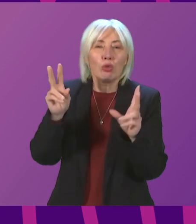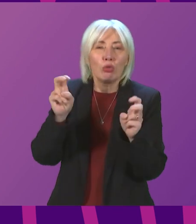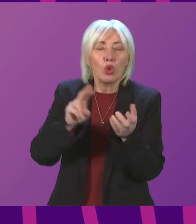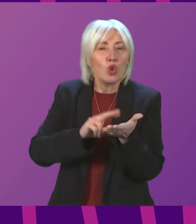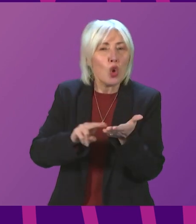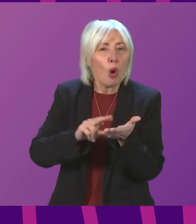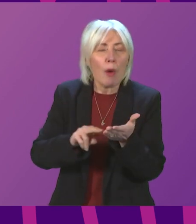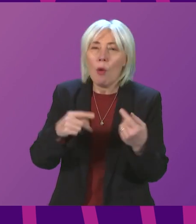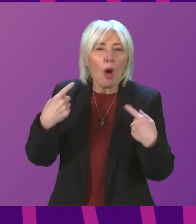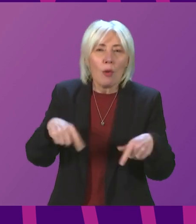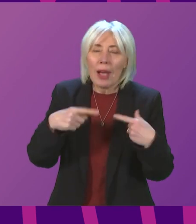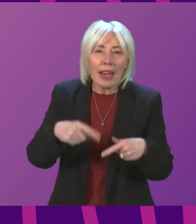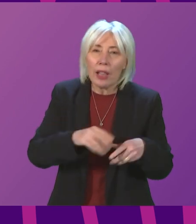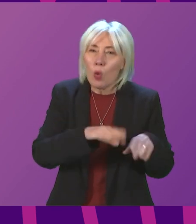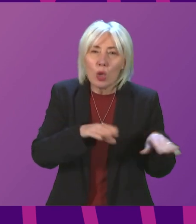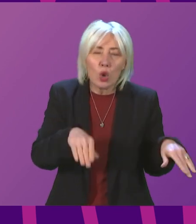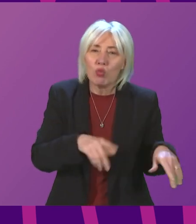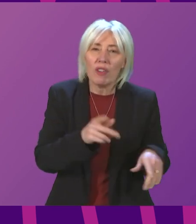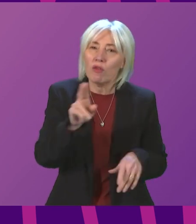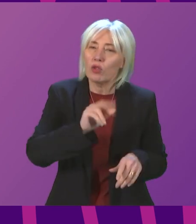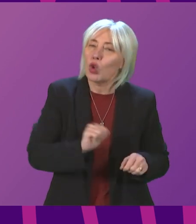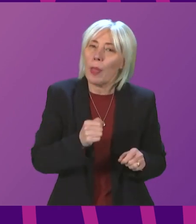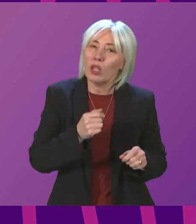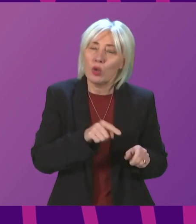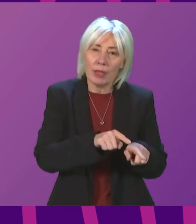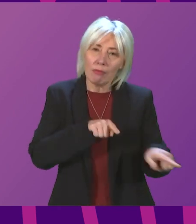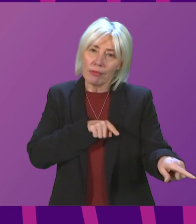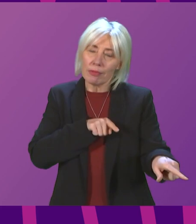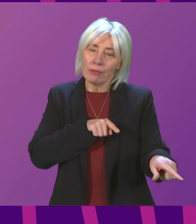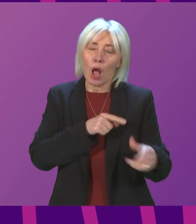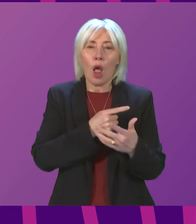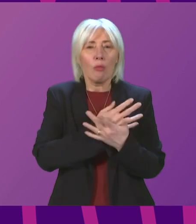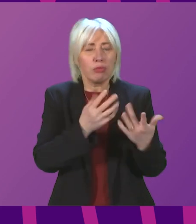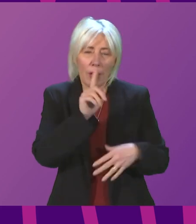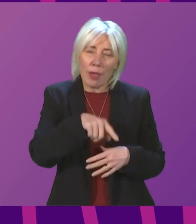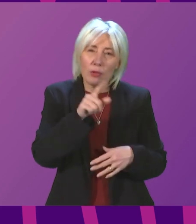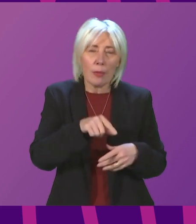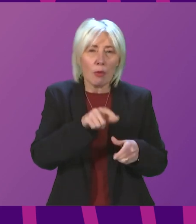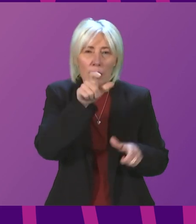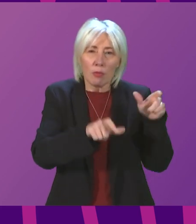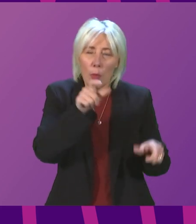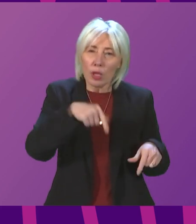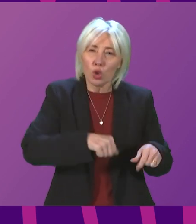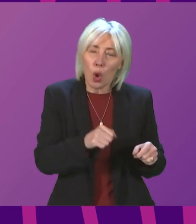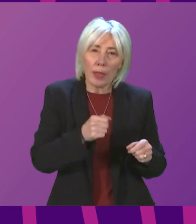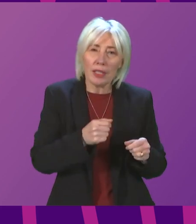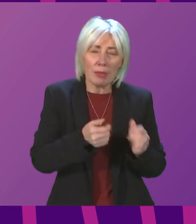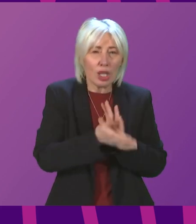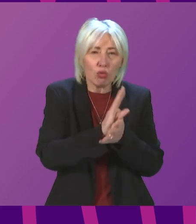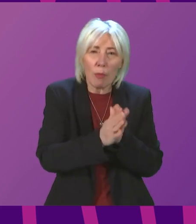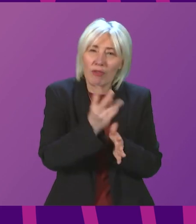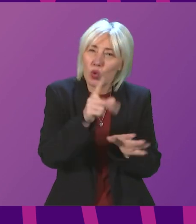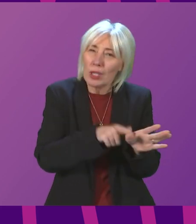allow the children of Scotland to be left behind. Thousands of pupils across Scotland have endured two years of disruption to their education.